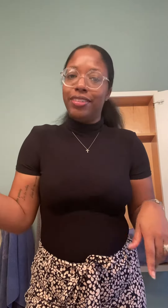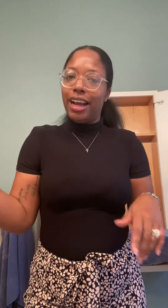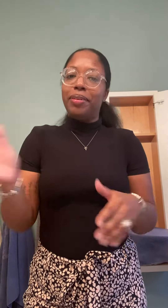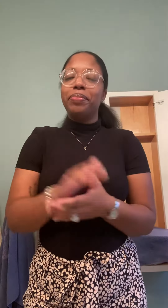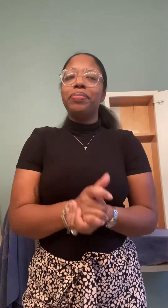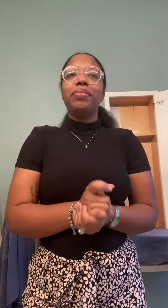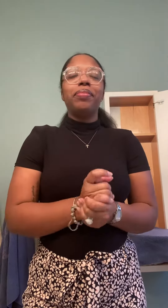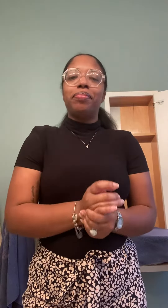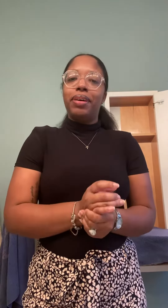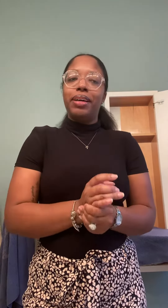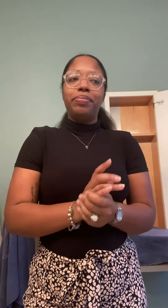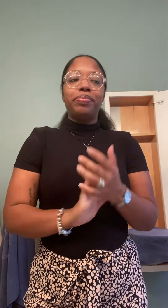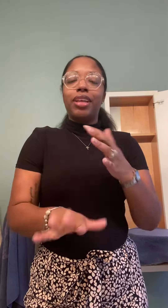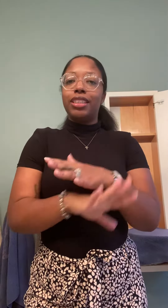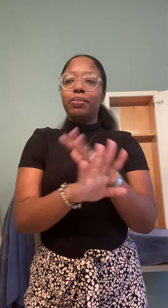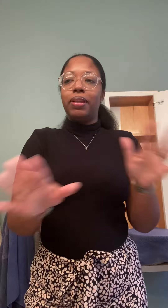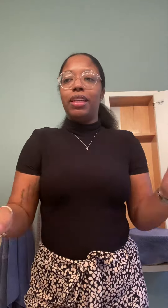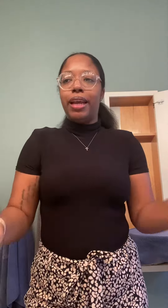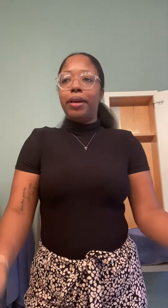the night. But still in the day.